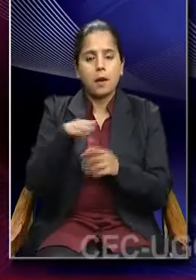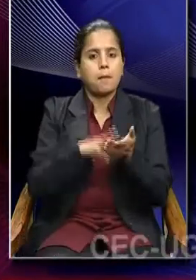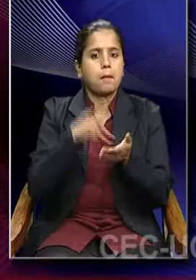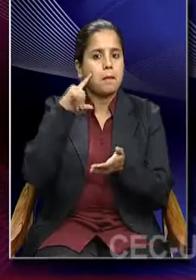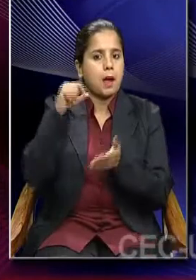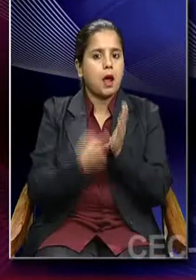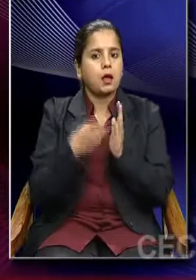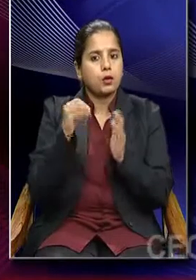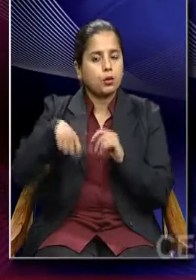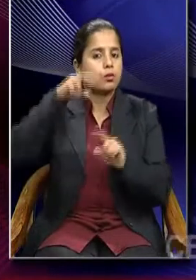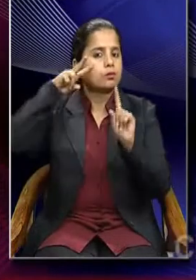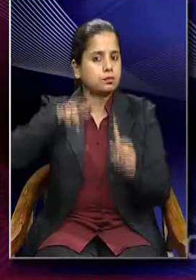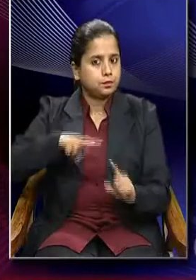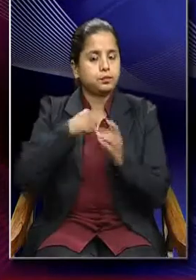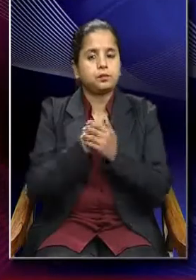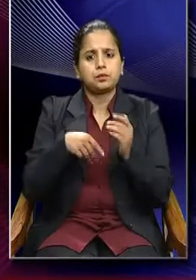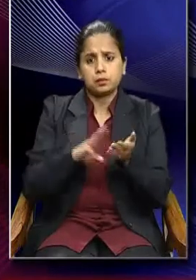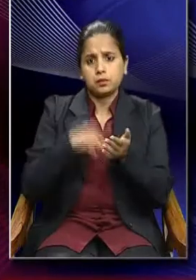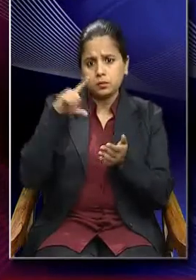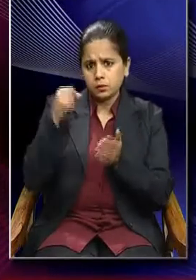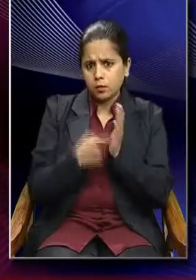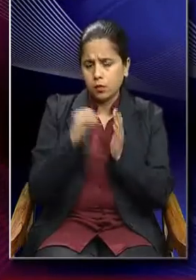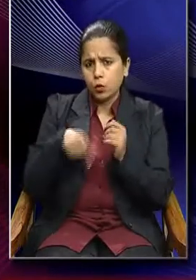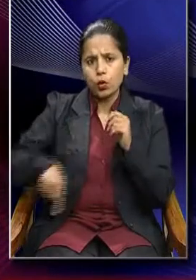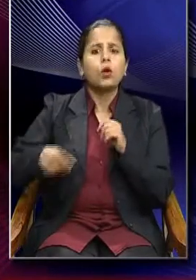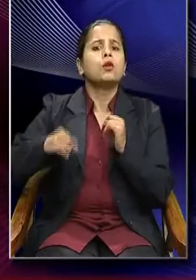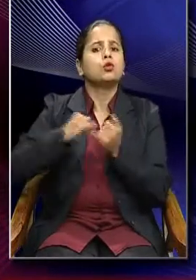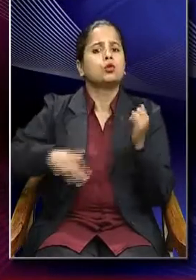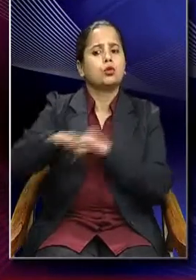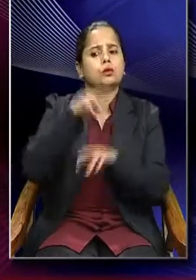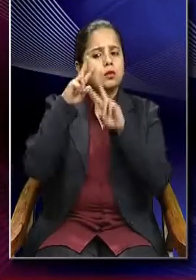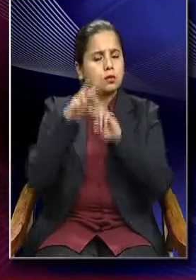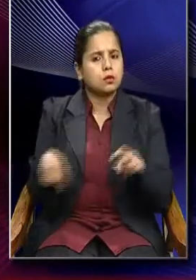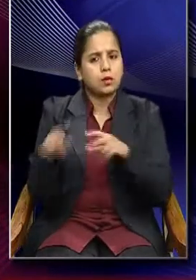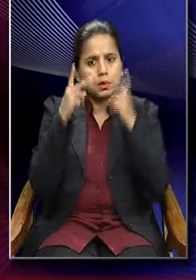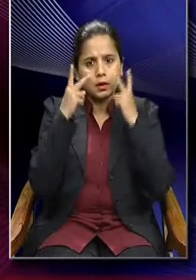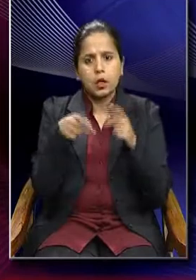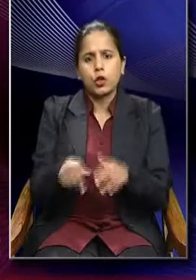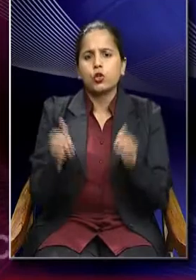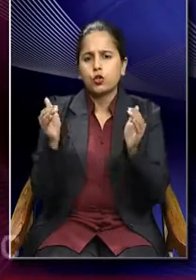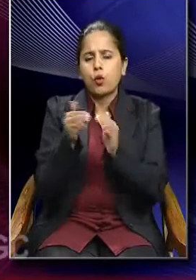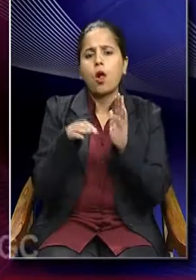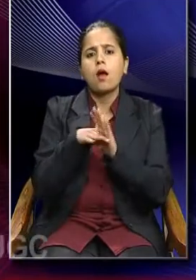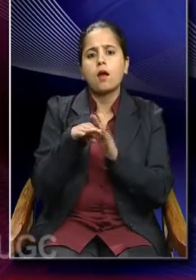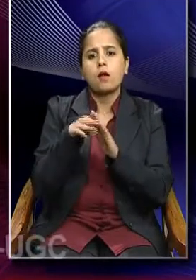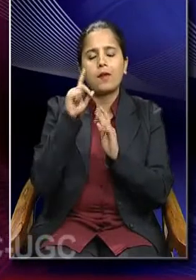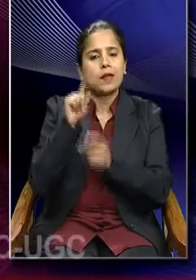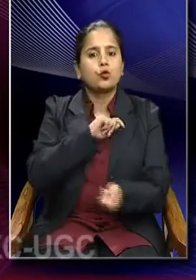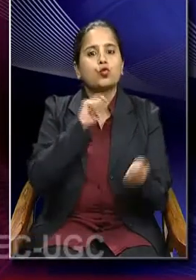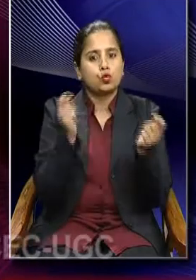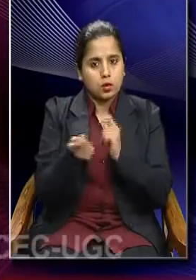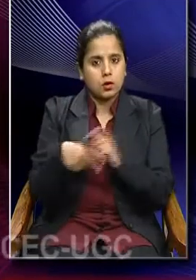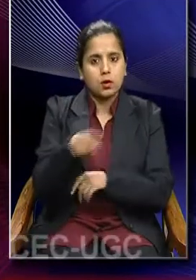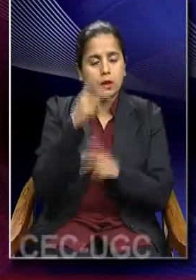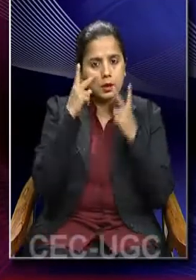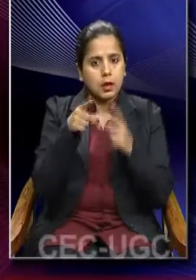perspective. Micro sociology is looking at smaller level changes. So, it